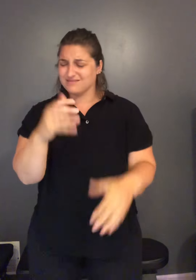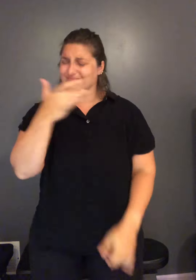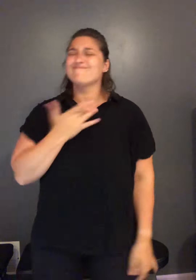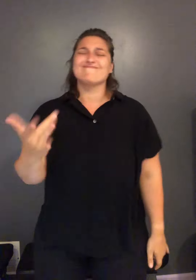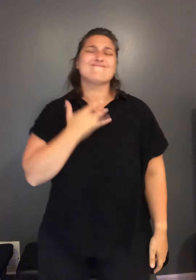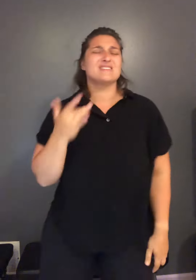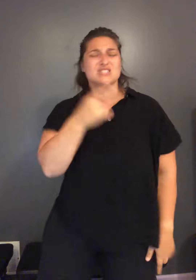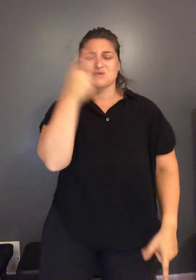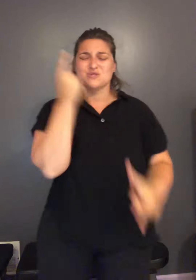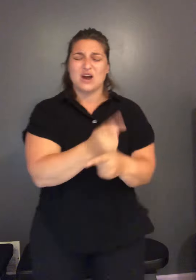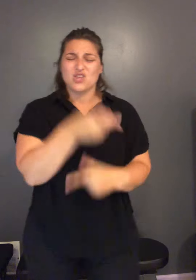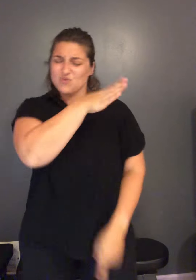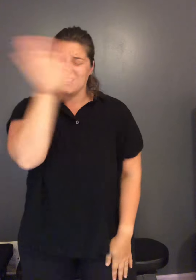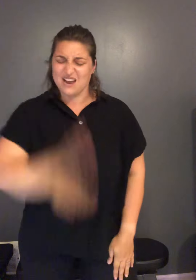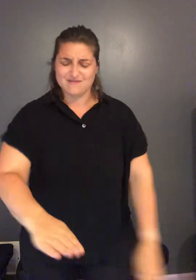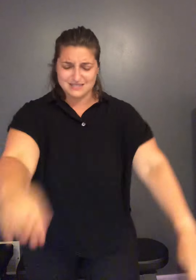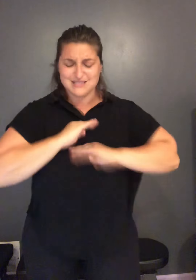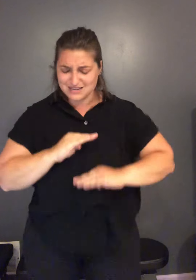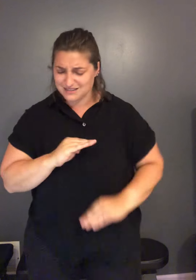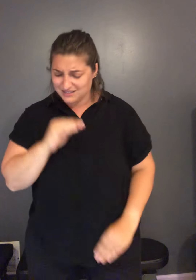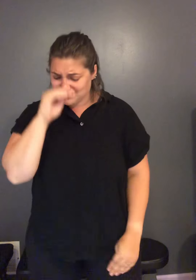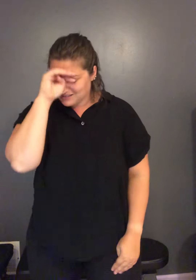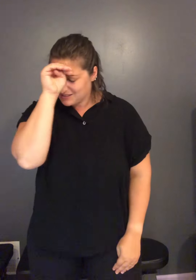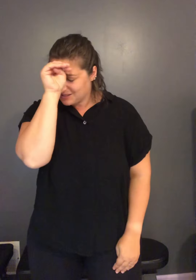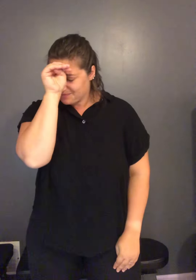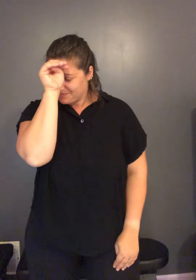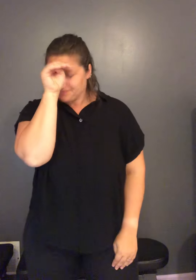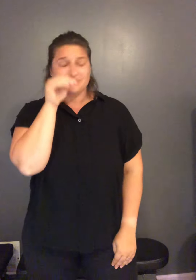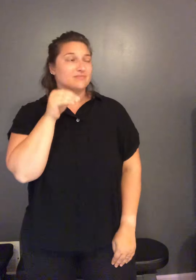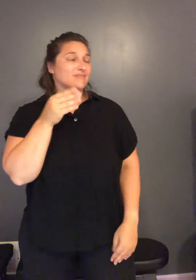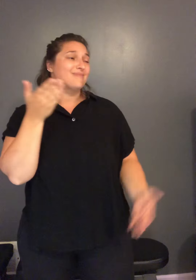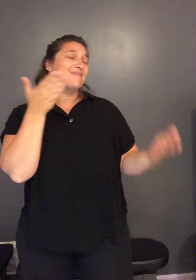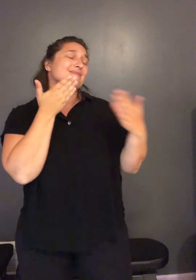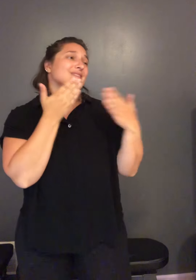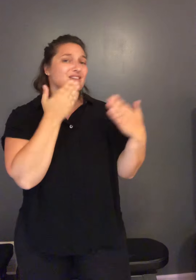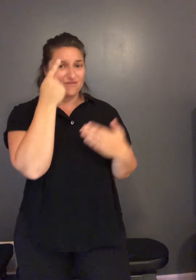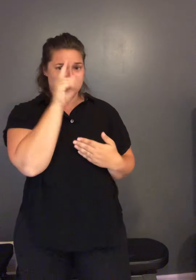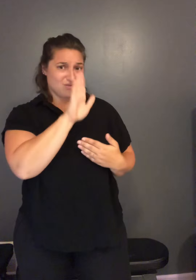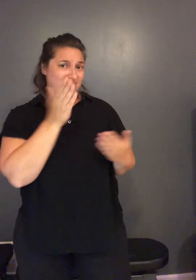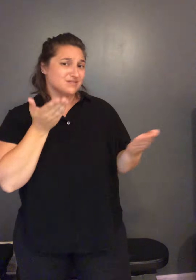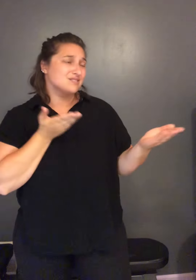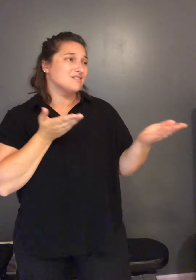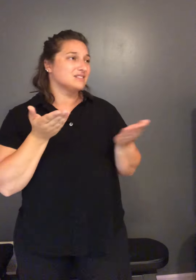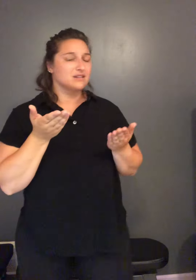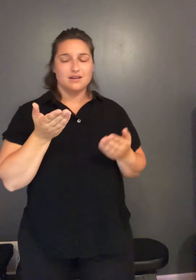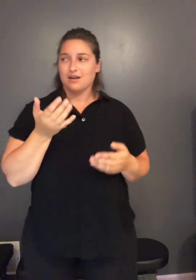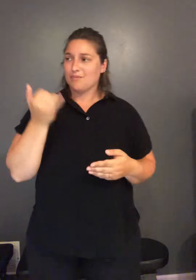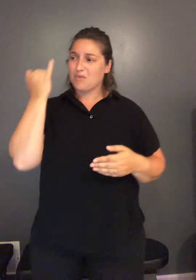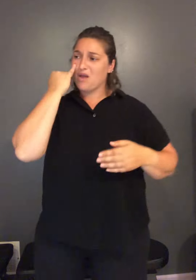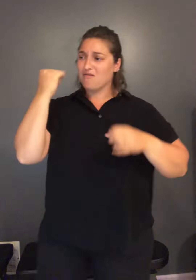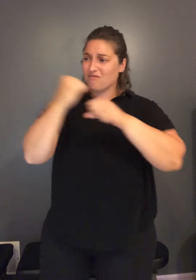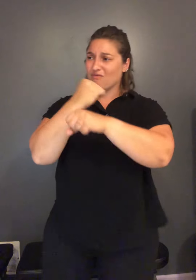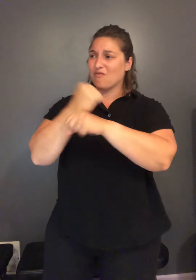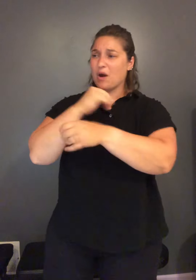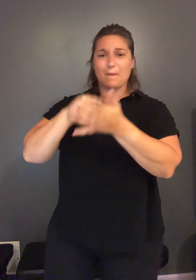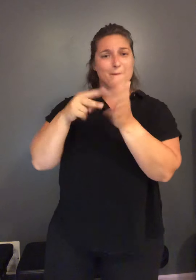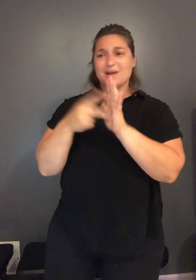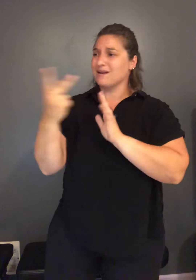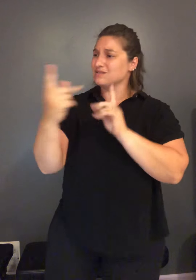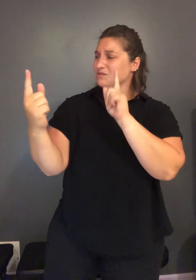and delicate he was right he will never be satisfied thank you for all your service if it takes fighting a war for us to meet it will have been worth it